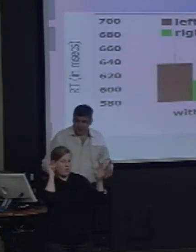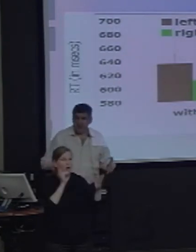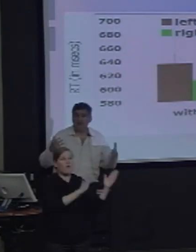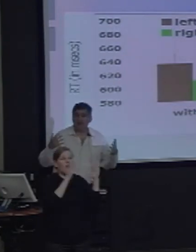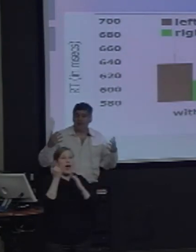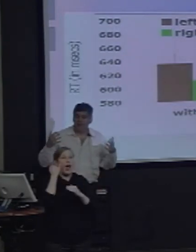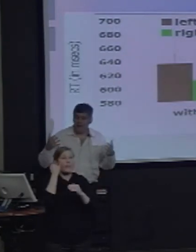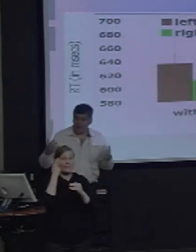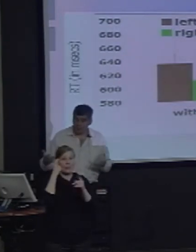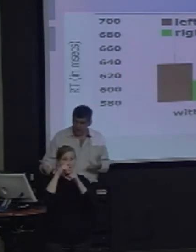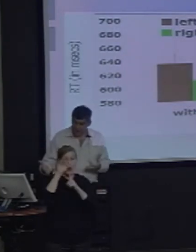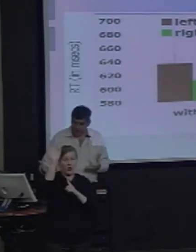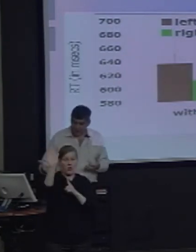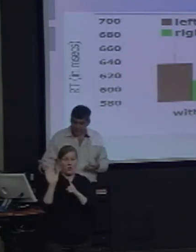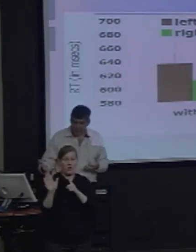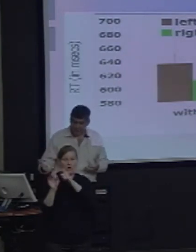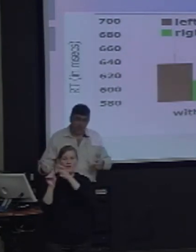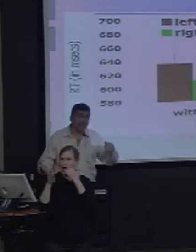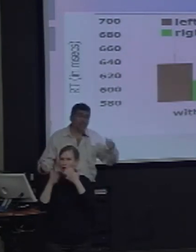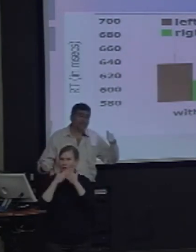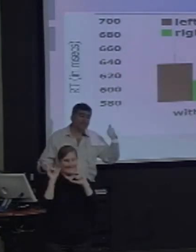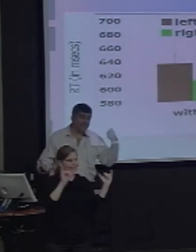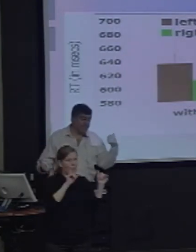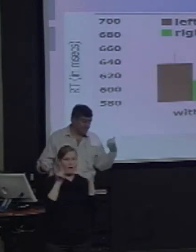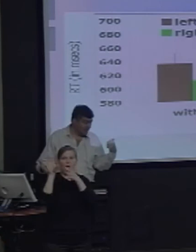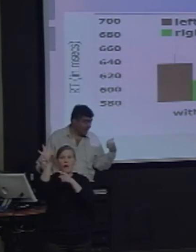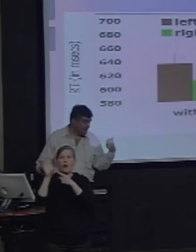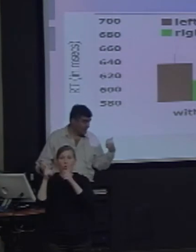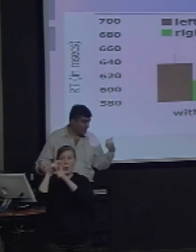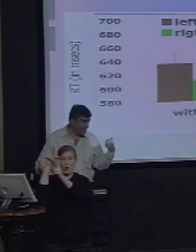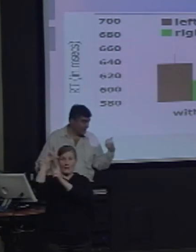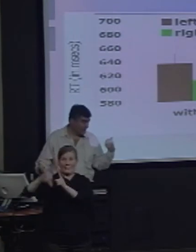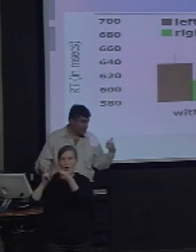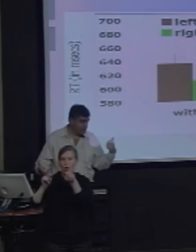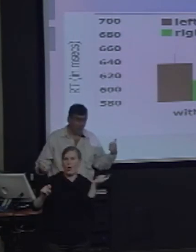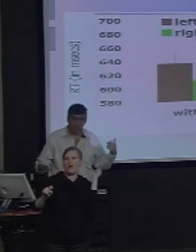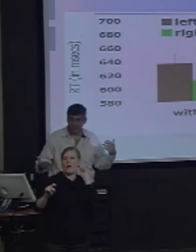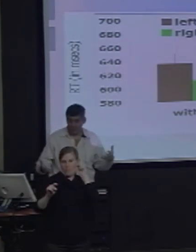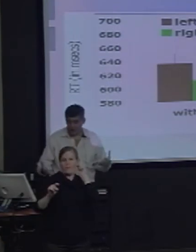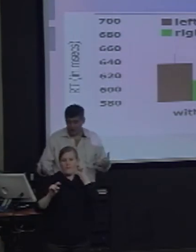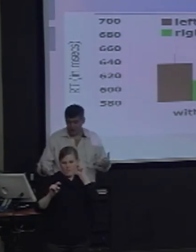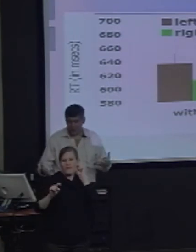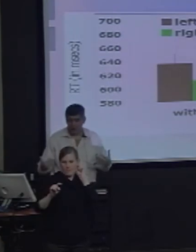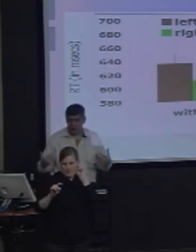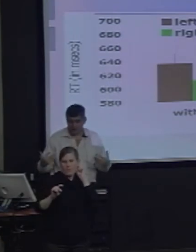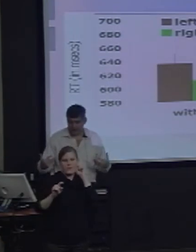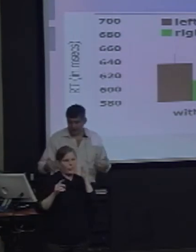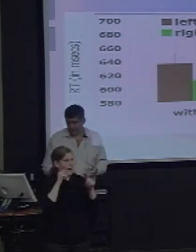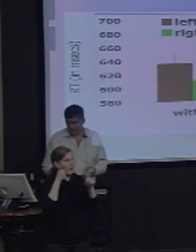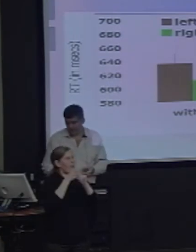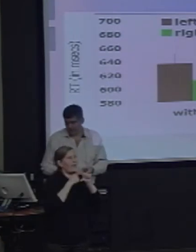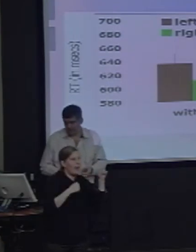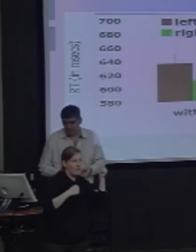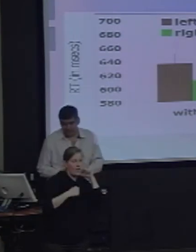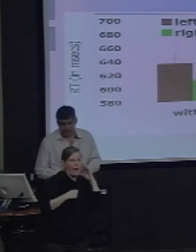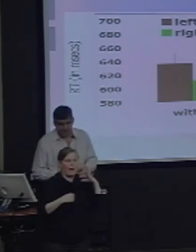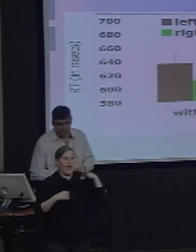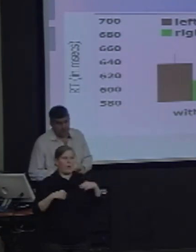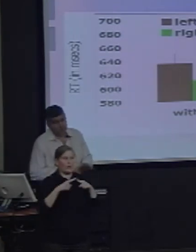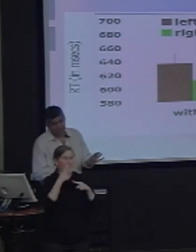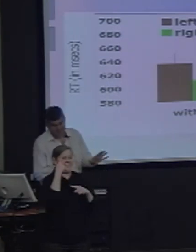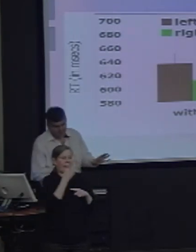Analogously, you find a right field advantage, that is to say a left hemisphere advantage, for words doing this comparison.